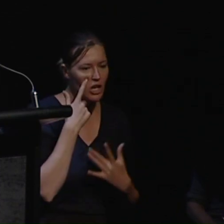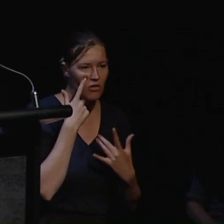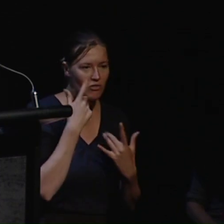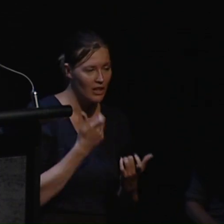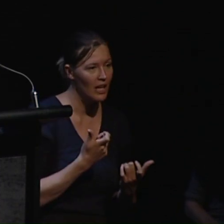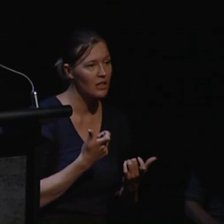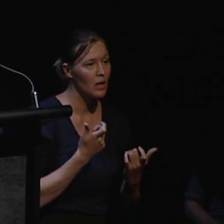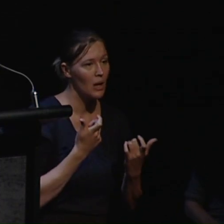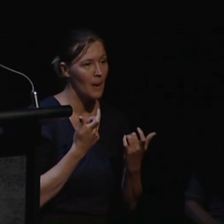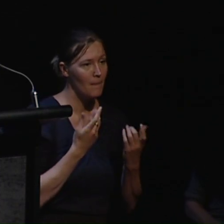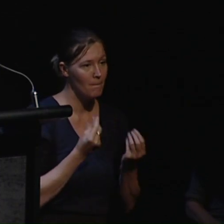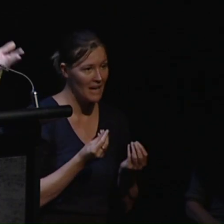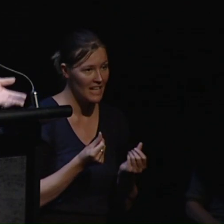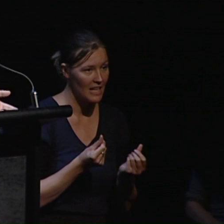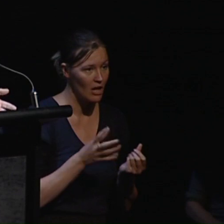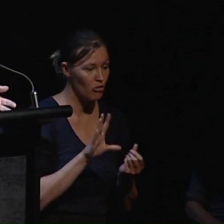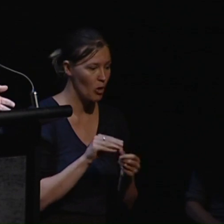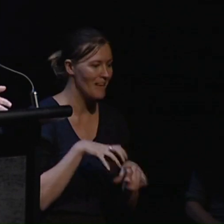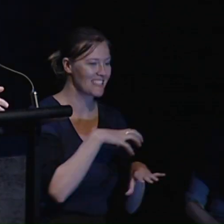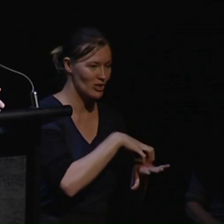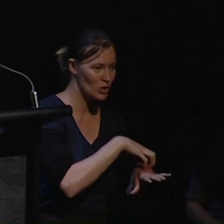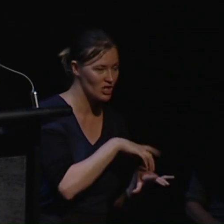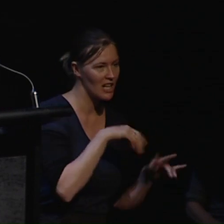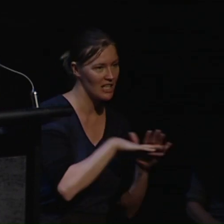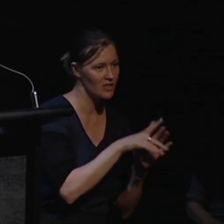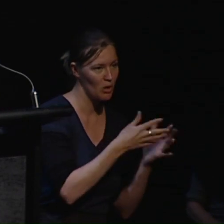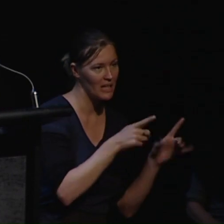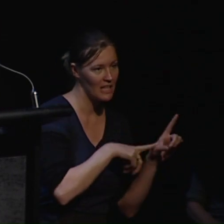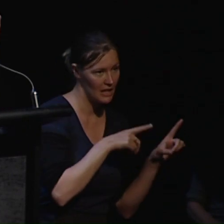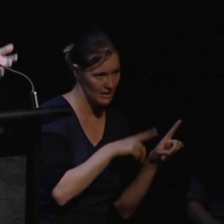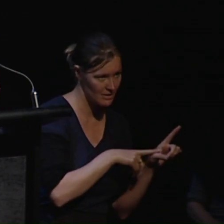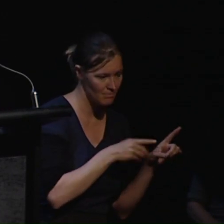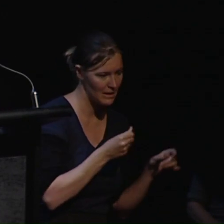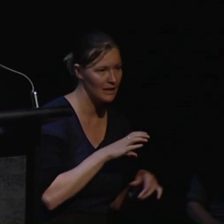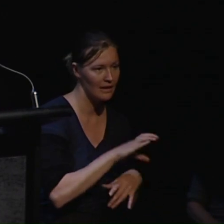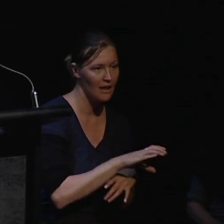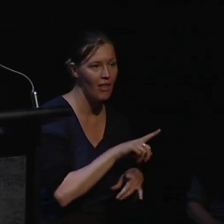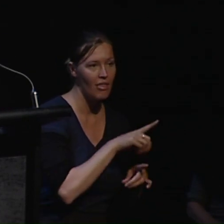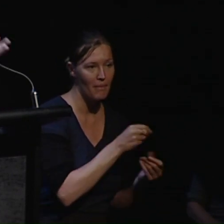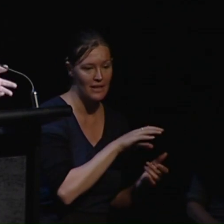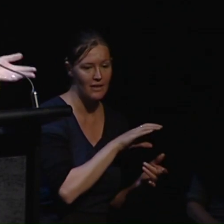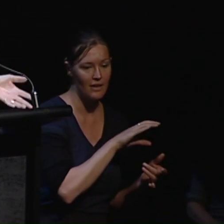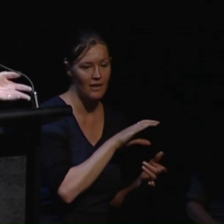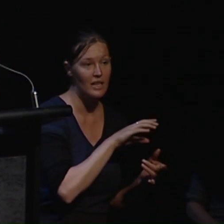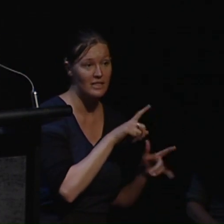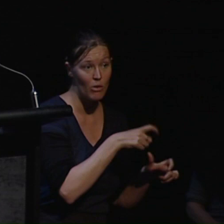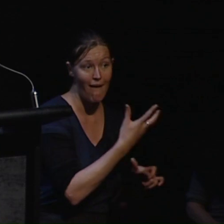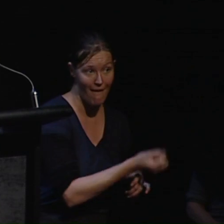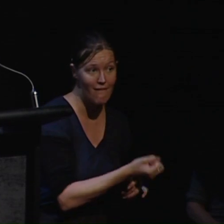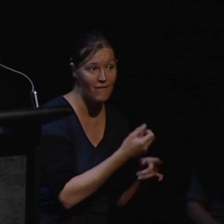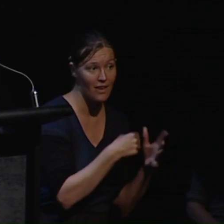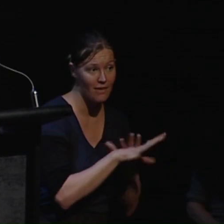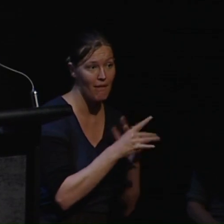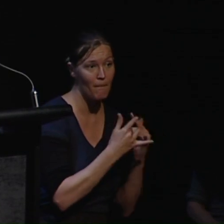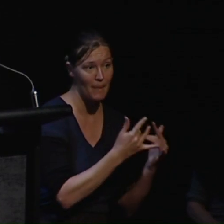money that was hers from being institutionalised for so many years in Australia had been invested was there still with the public